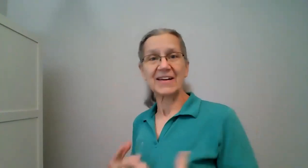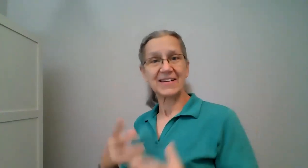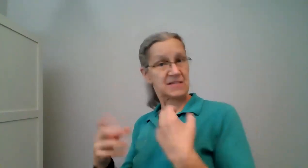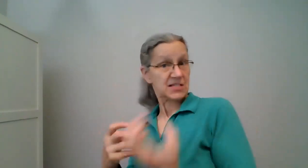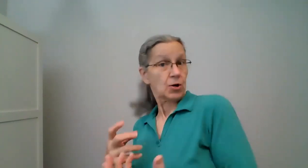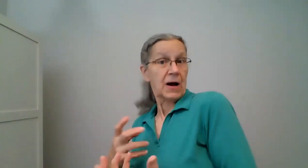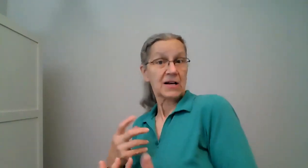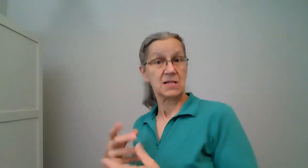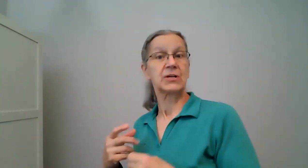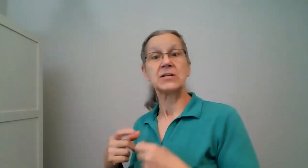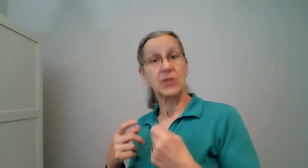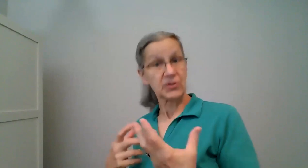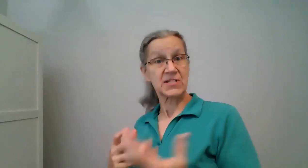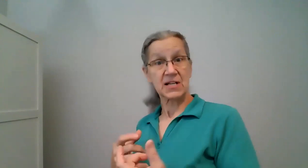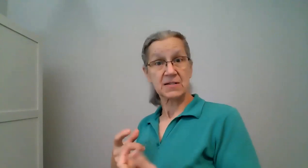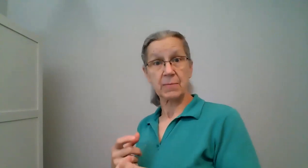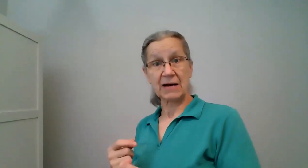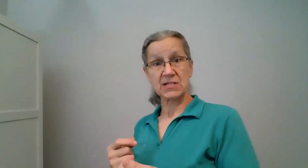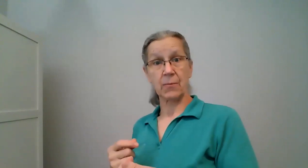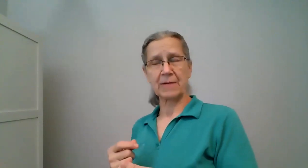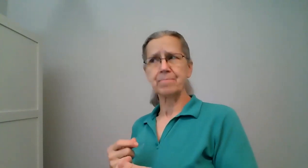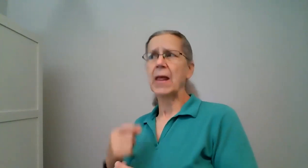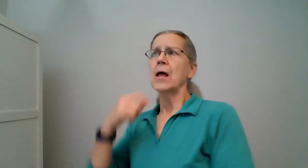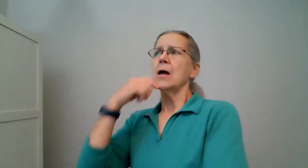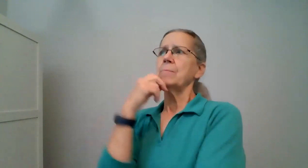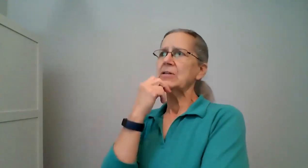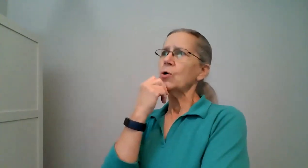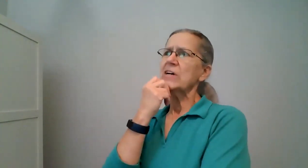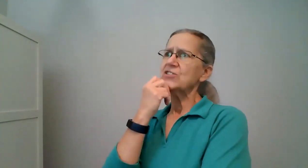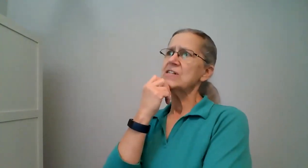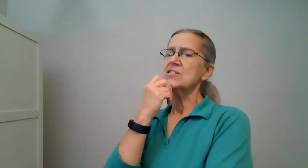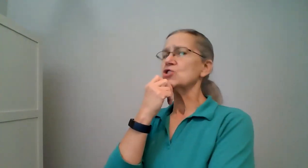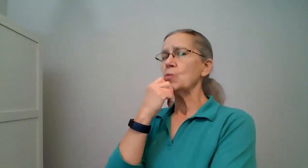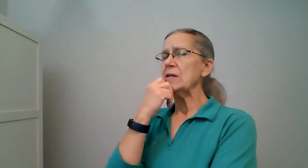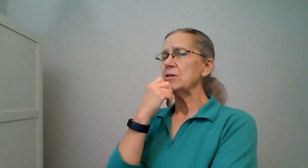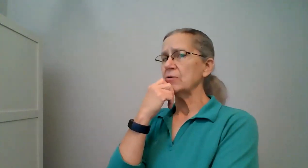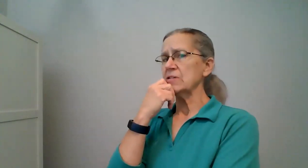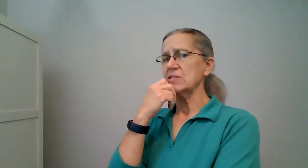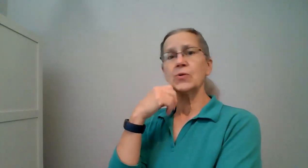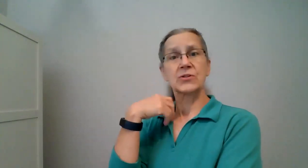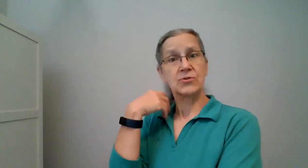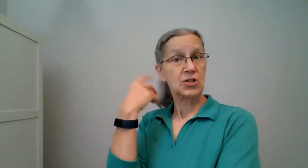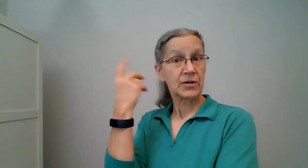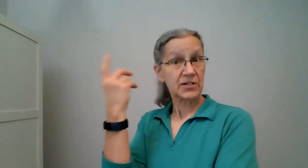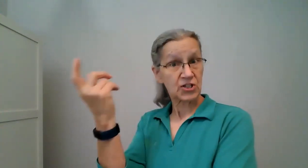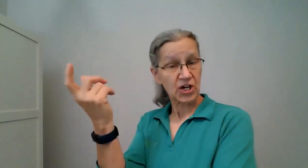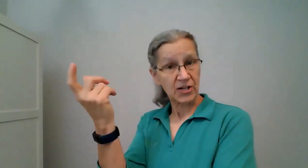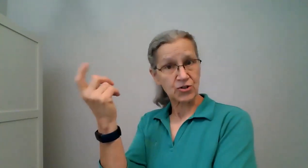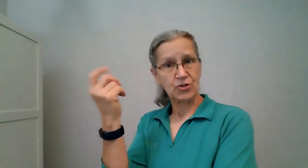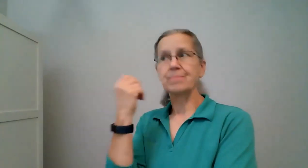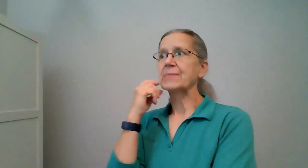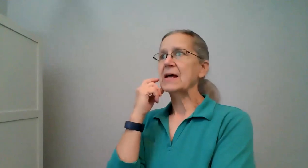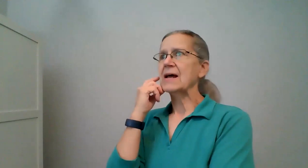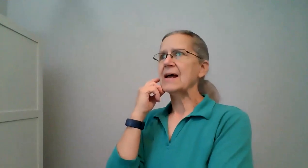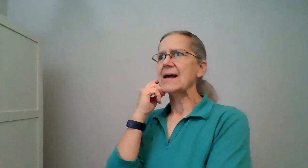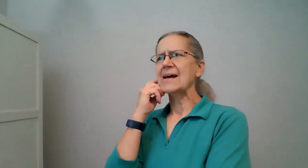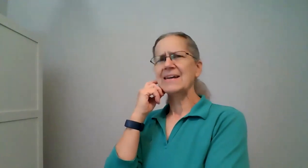and still possibly notice things about someone but the question is do we notice when they're starting to change and